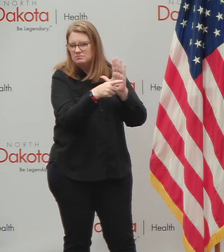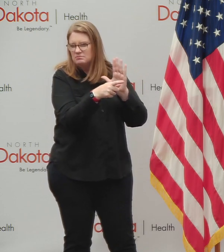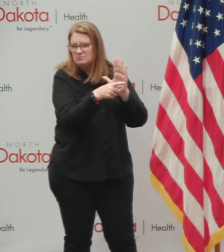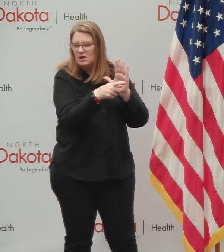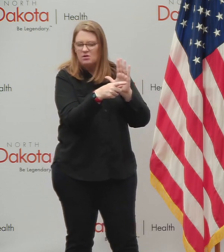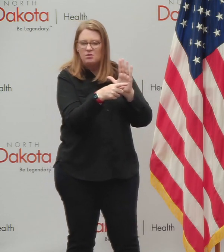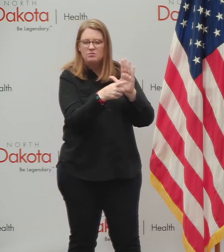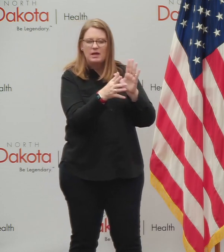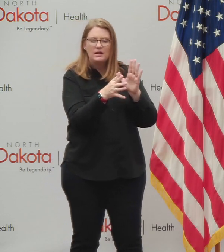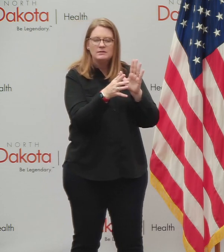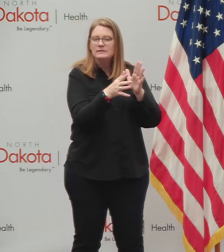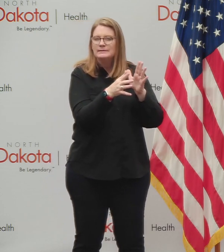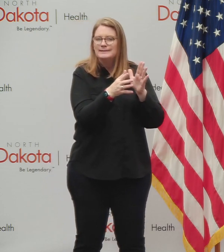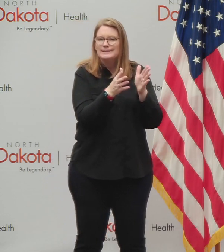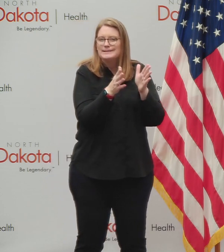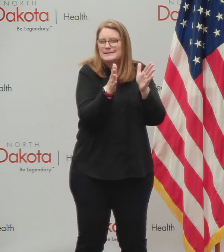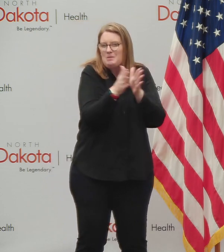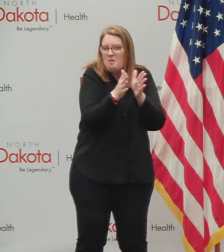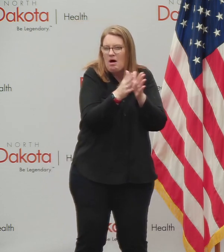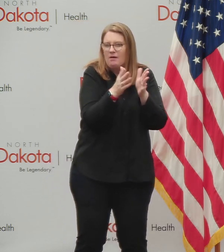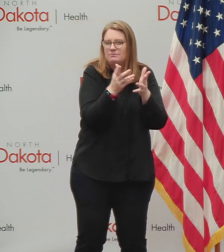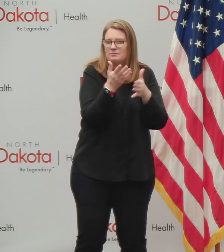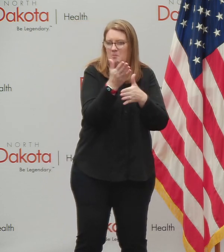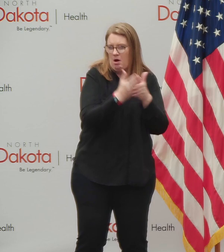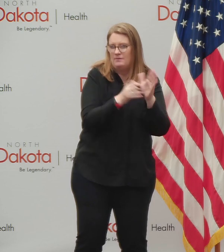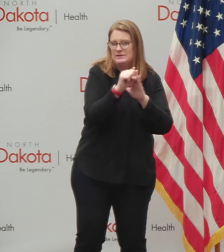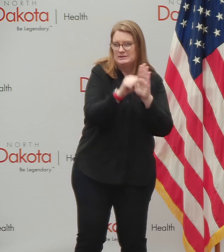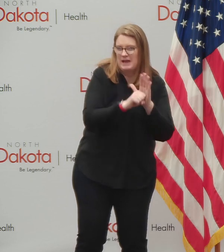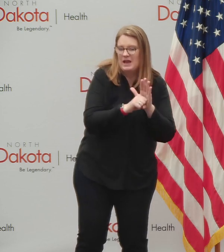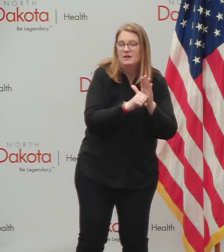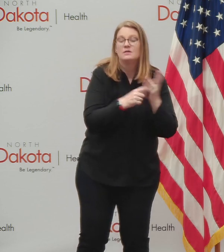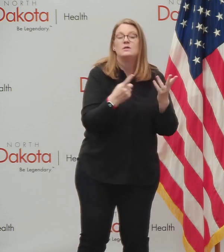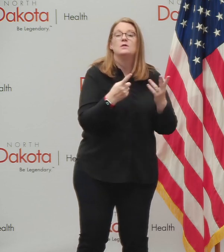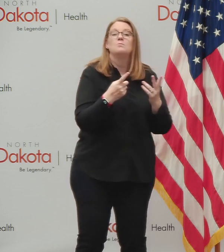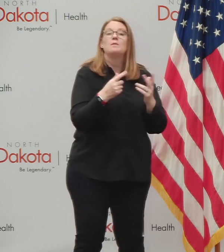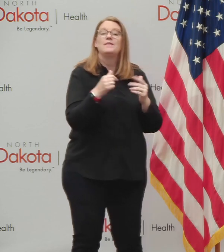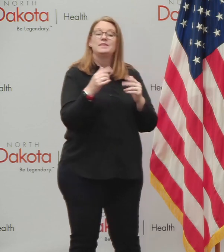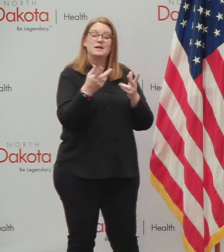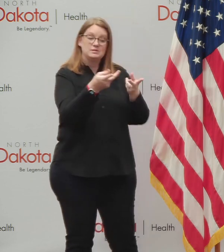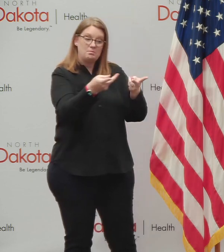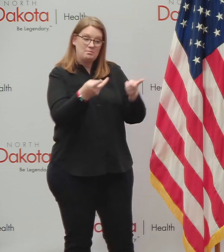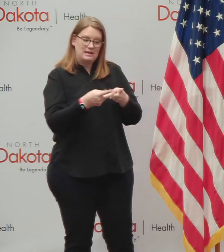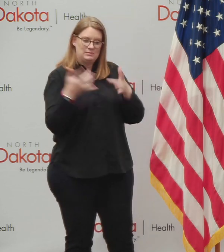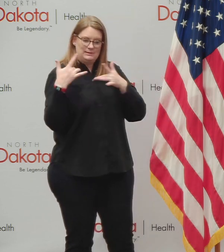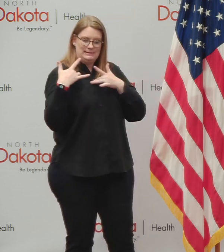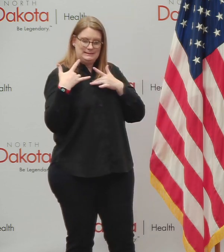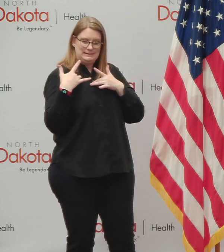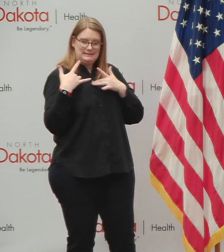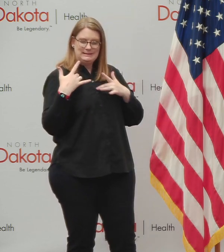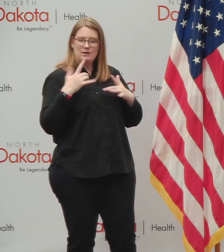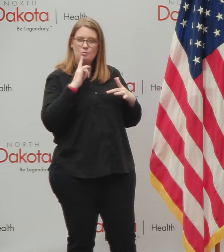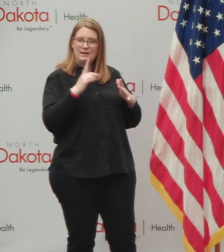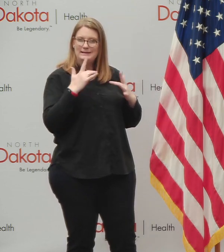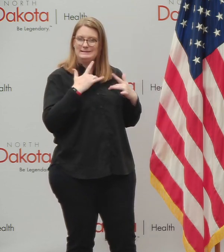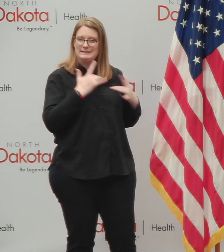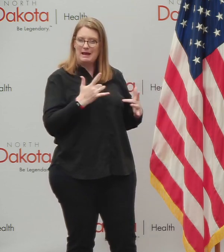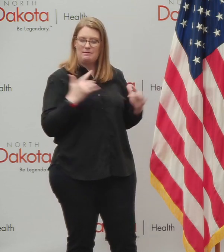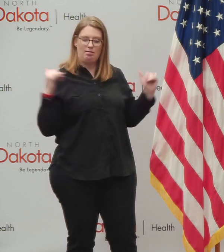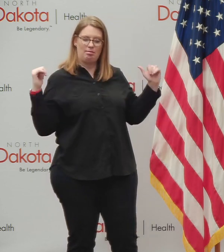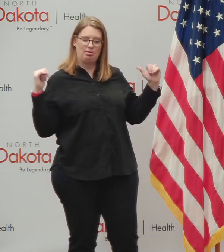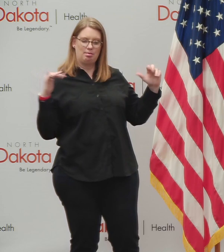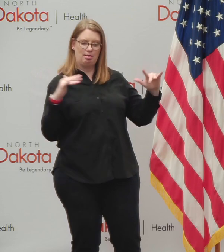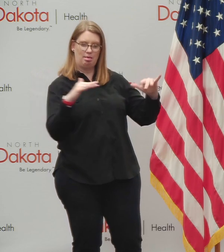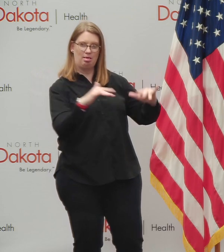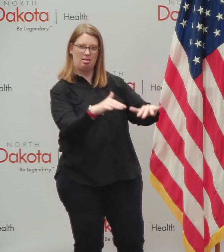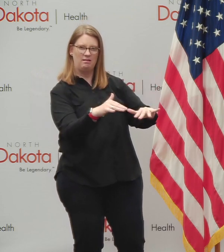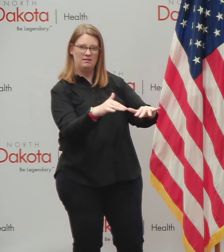square footage or square miles of our states, but those places where we congregate and in those conditions, those temperature